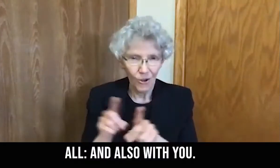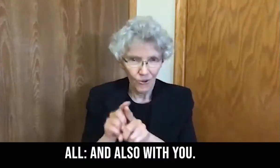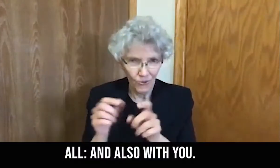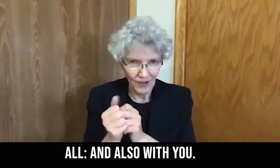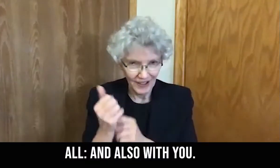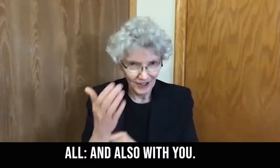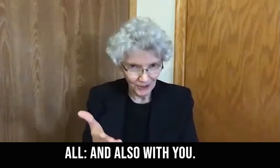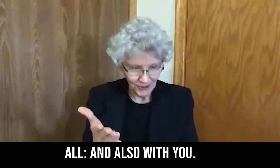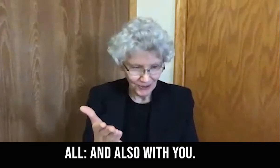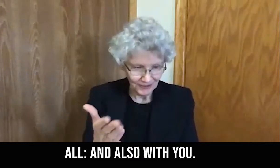And also with you.